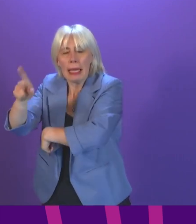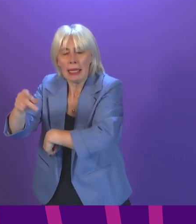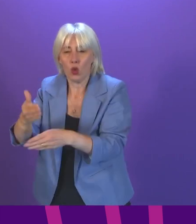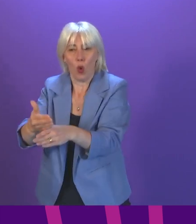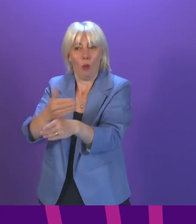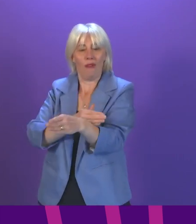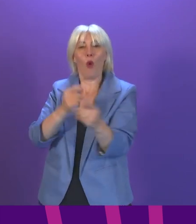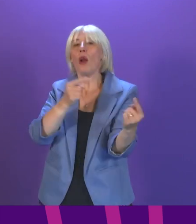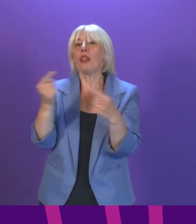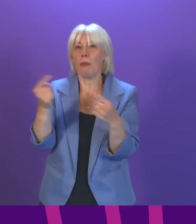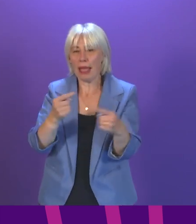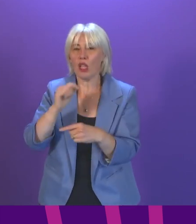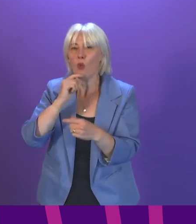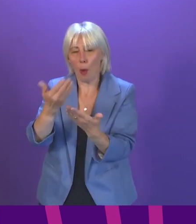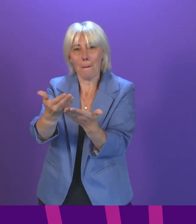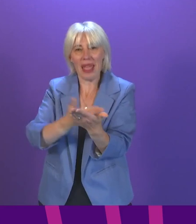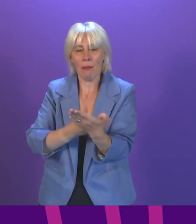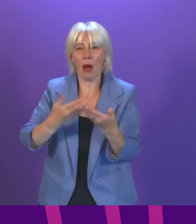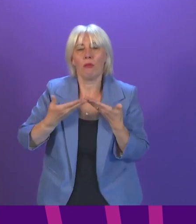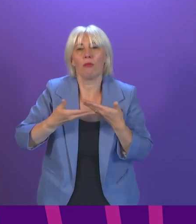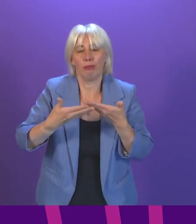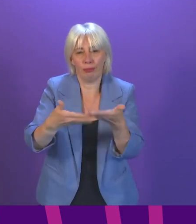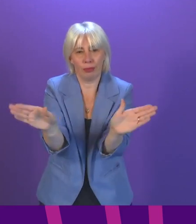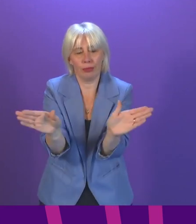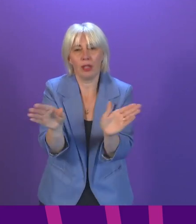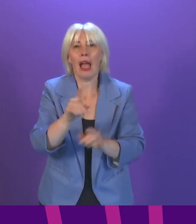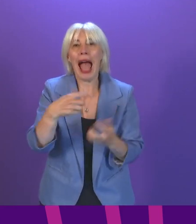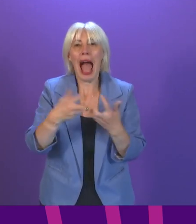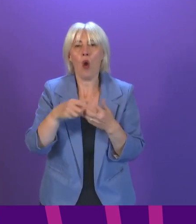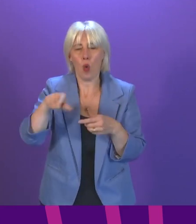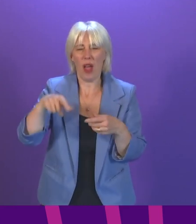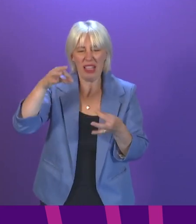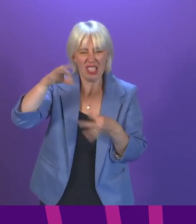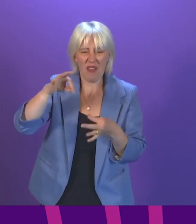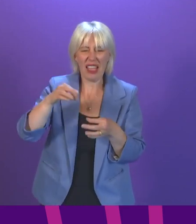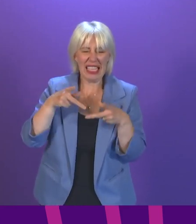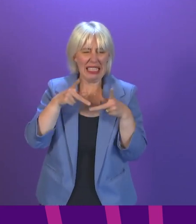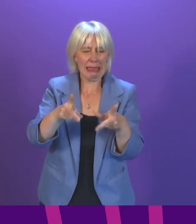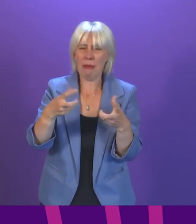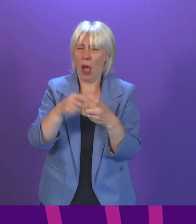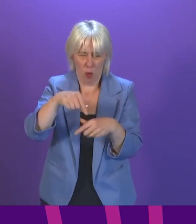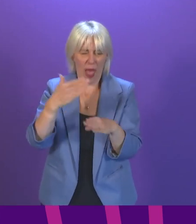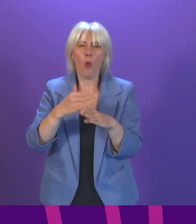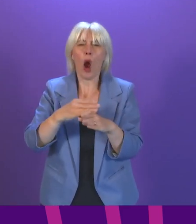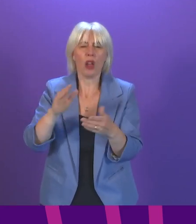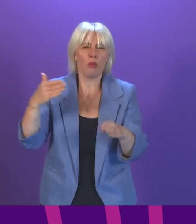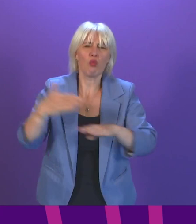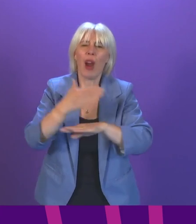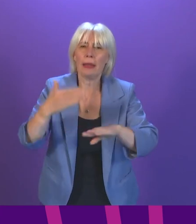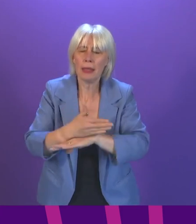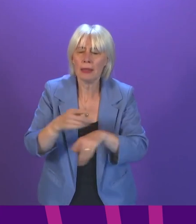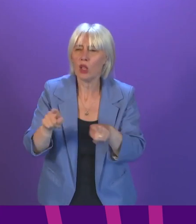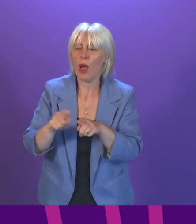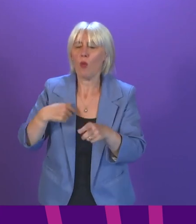to inform it, we will publish a paper setting out in broad terms how the scheme will operate and detailing the work we are doing in consultation